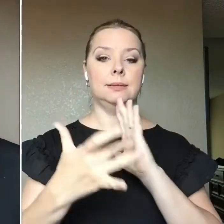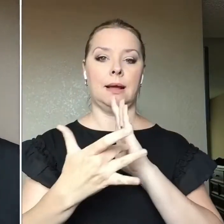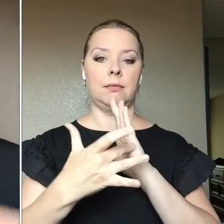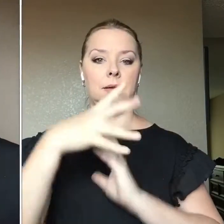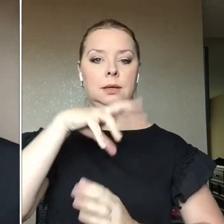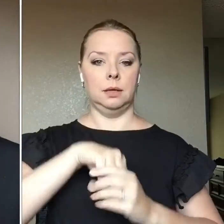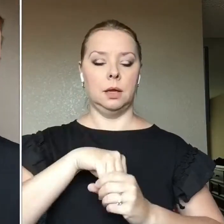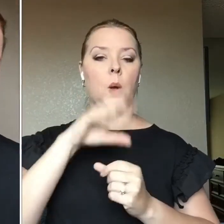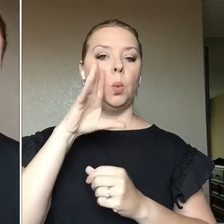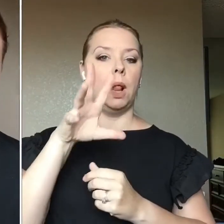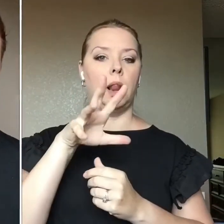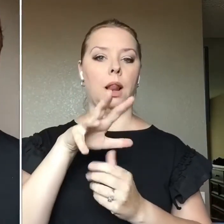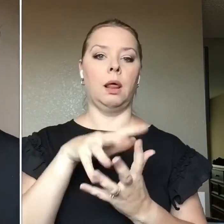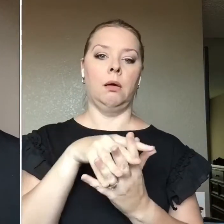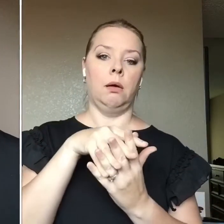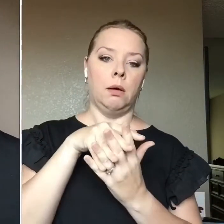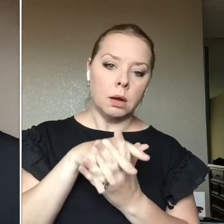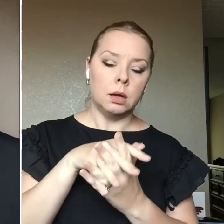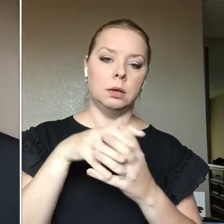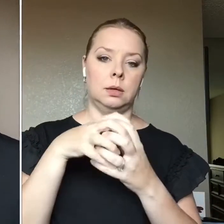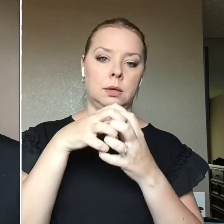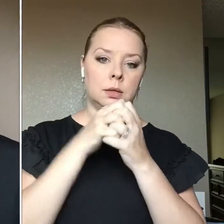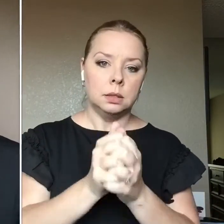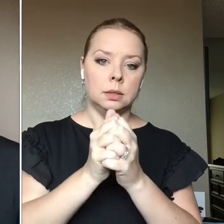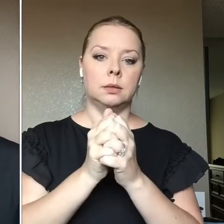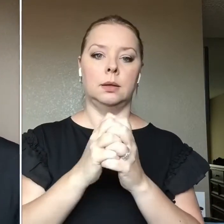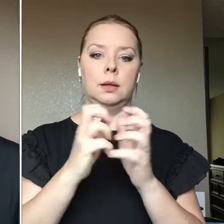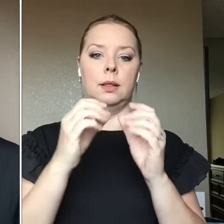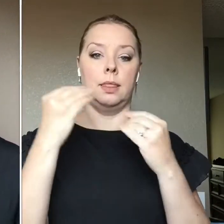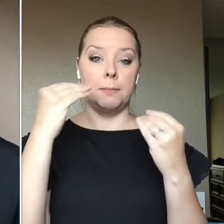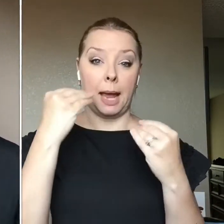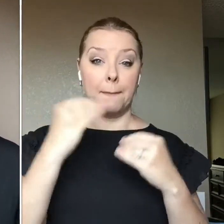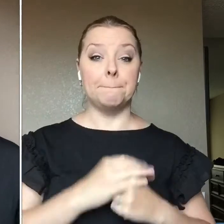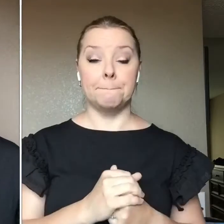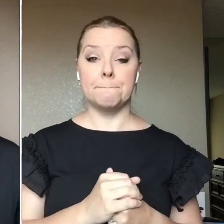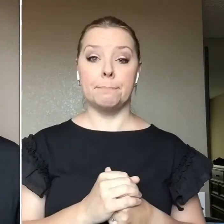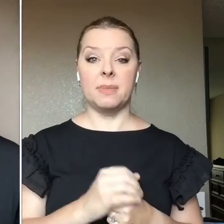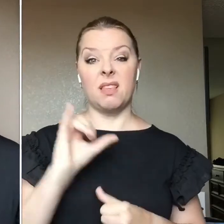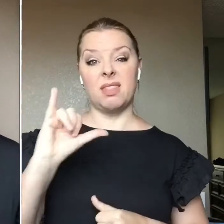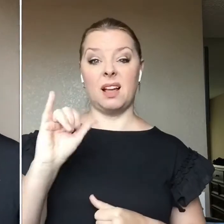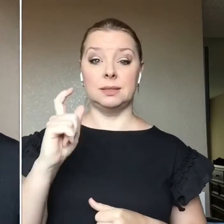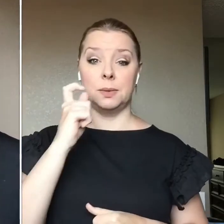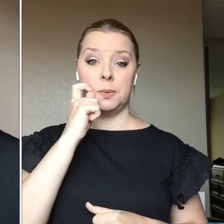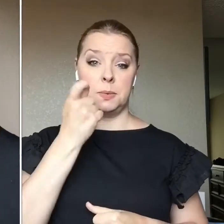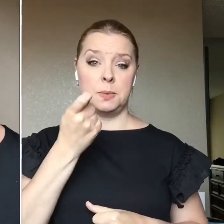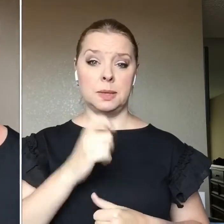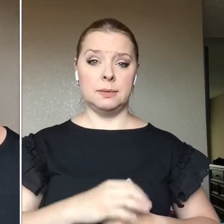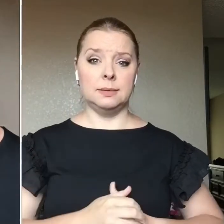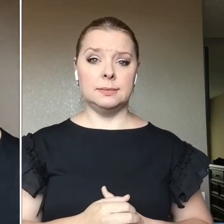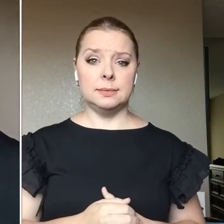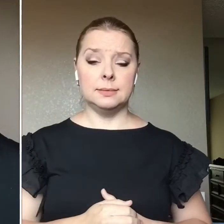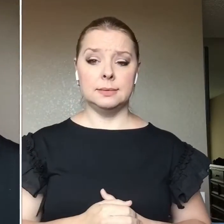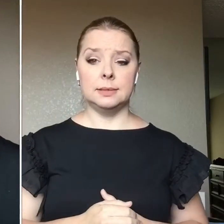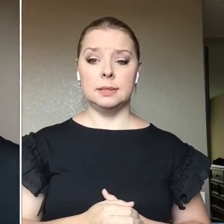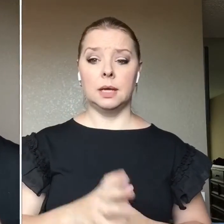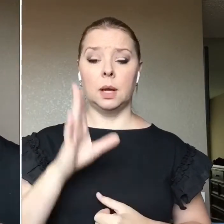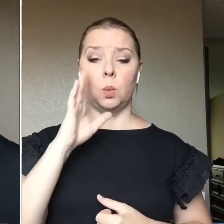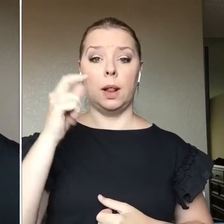to Create that locked in effect Which is super awesome I'm gonna put on another coat of mascara